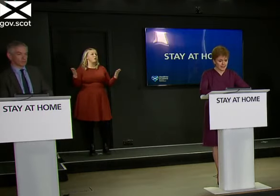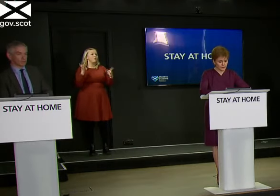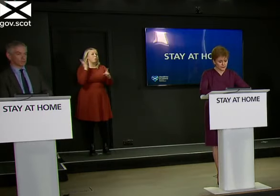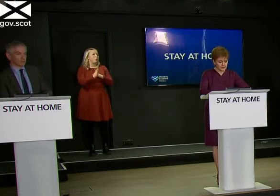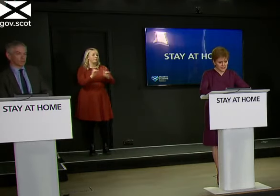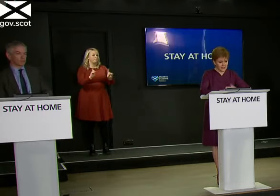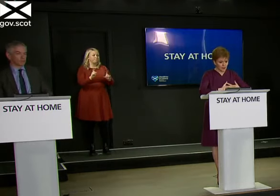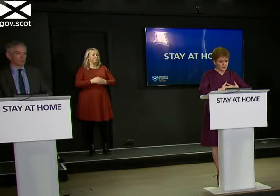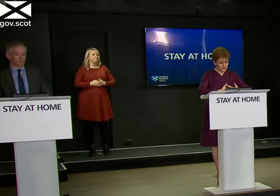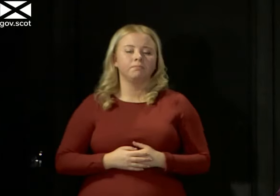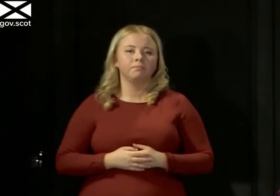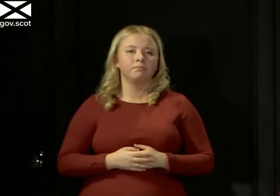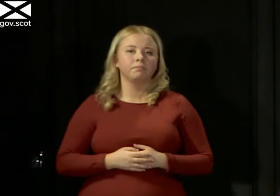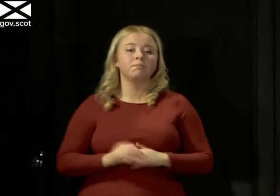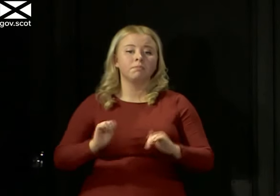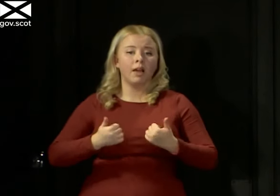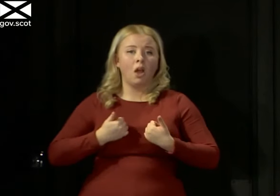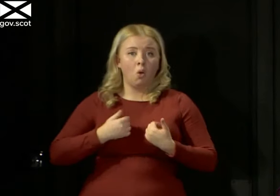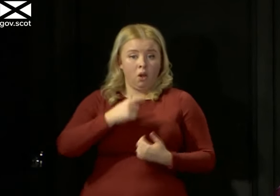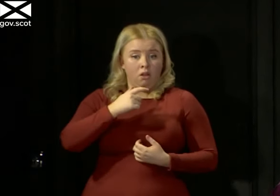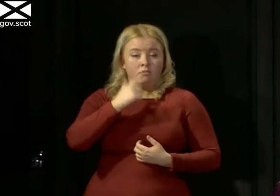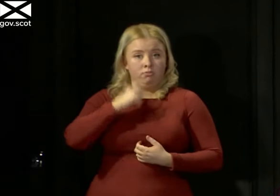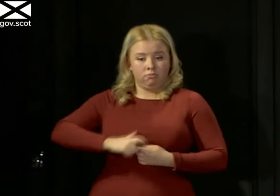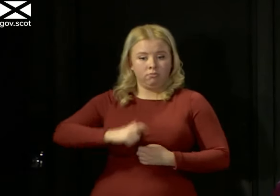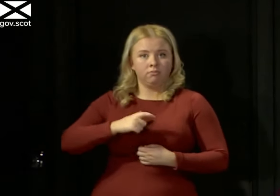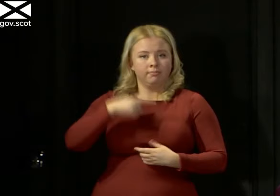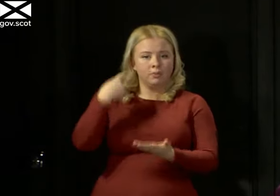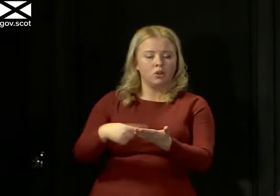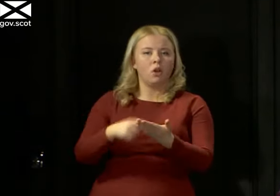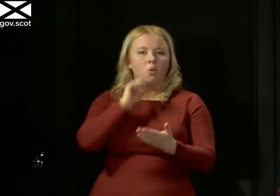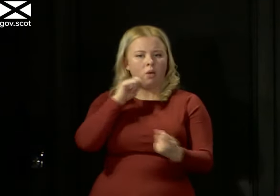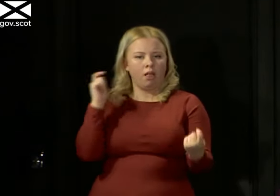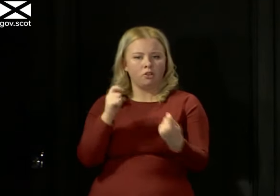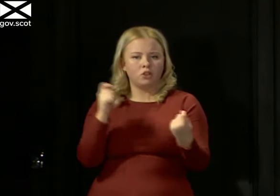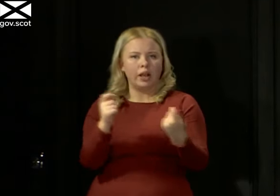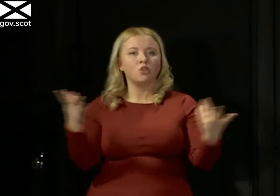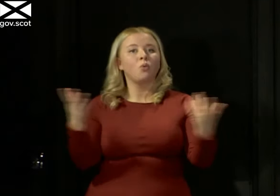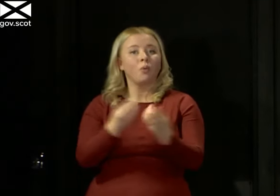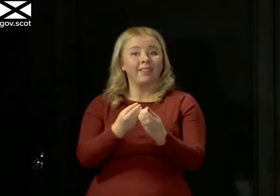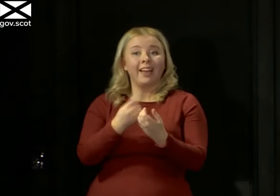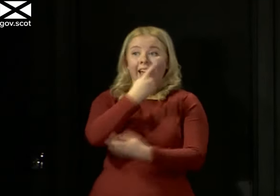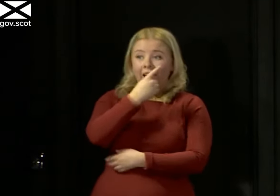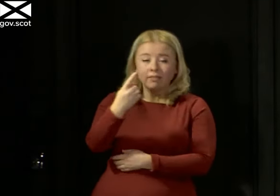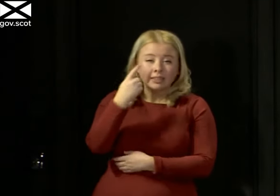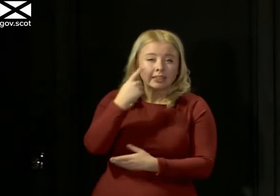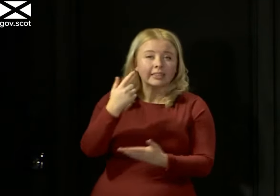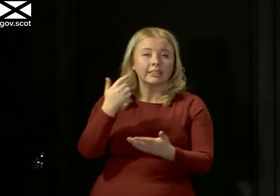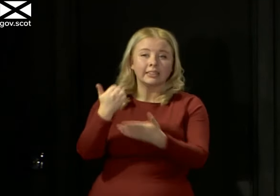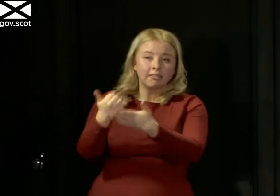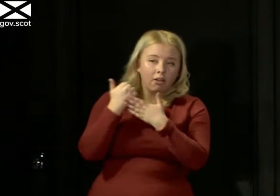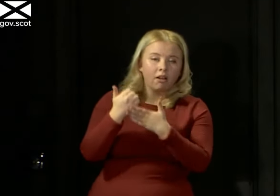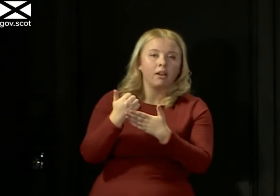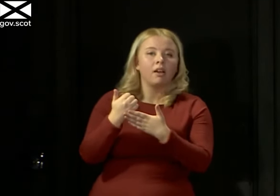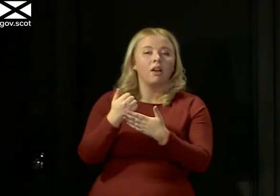anything else, our positions will adapt as the evidence and the knowledge of this virus develops. This is a virus, I've